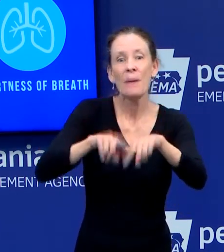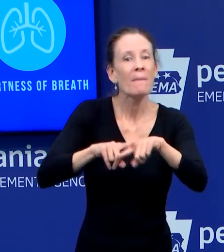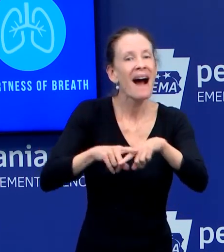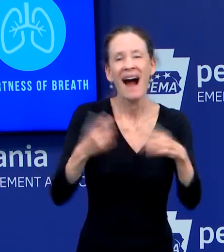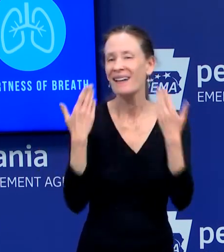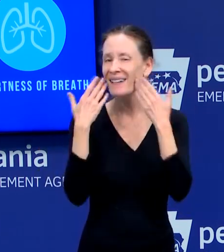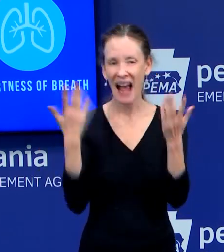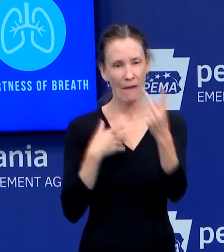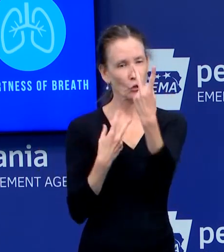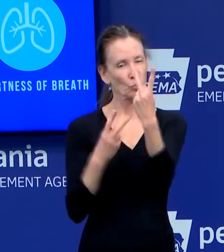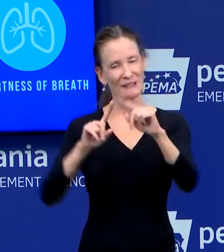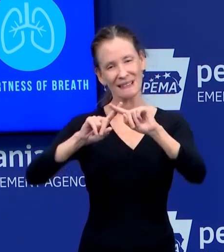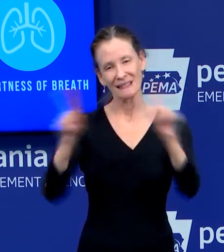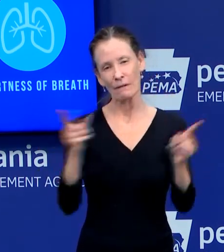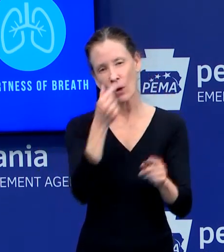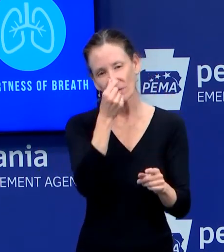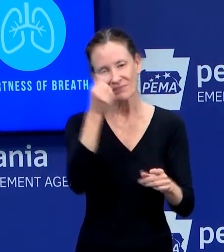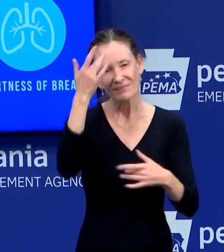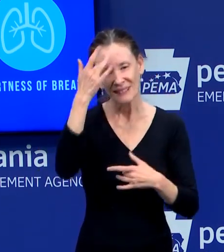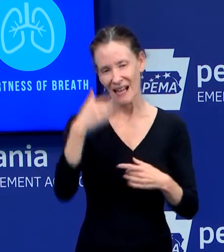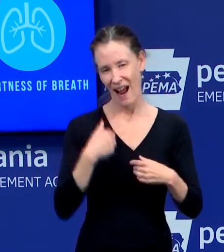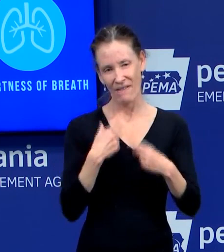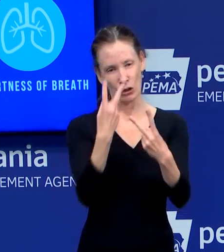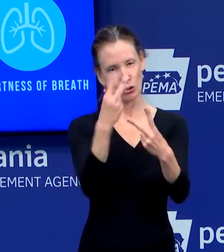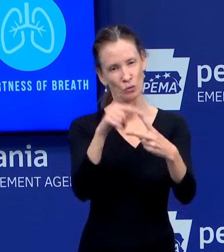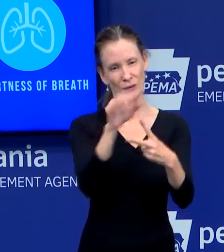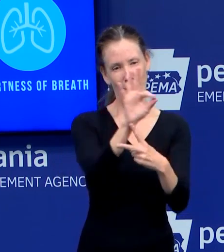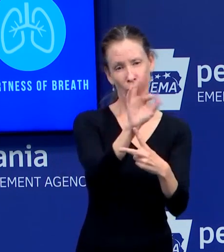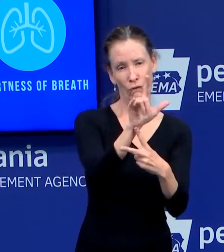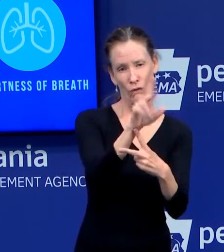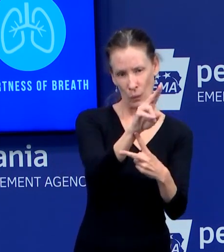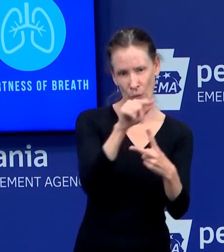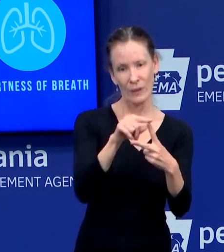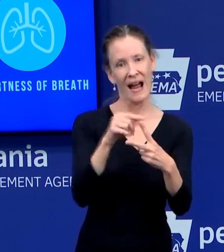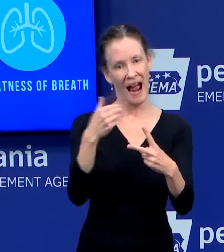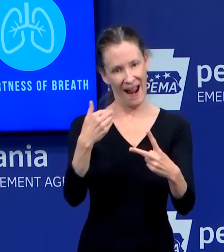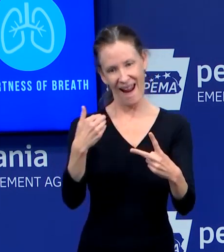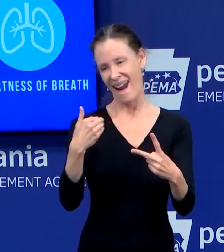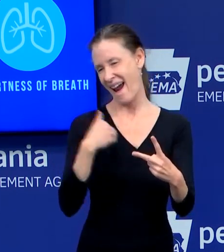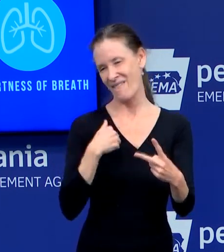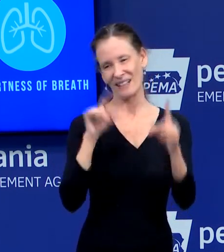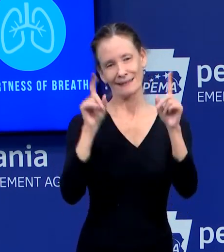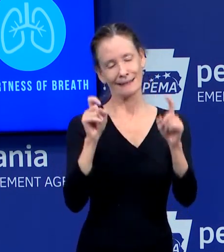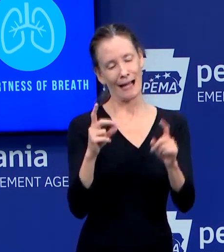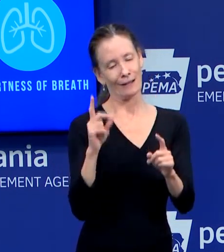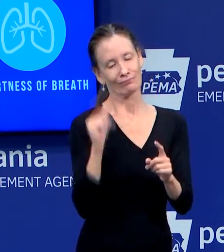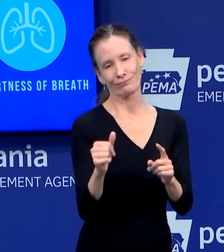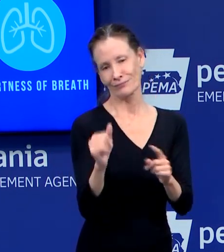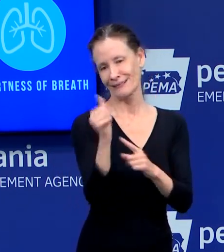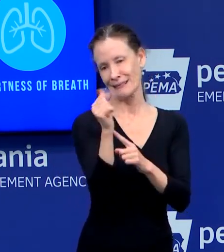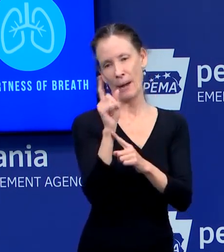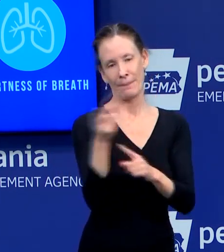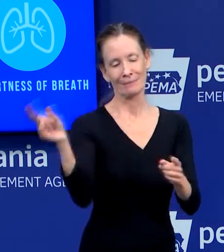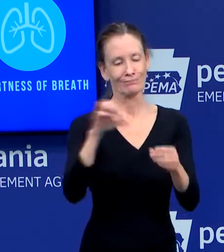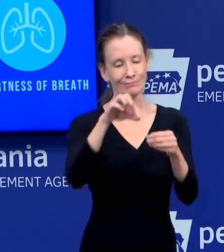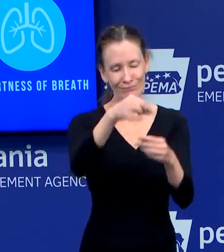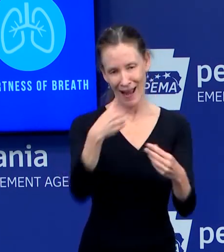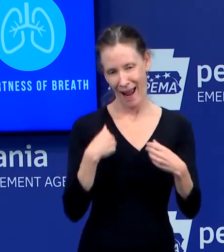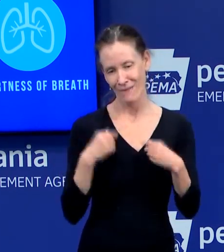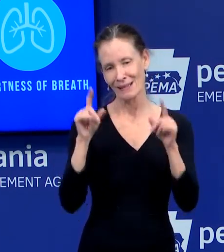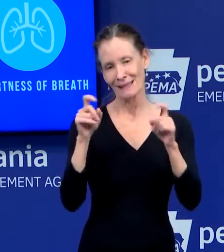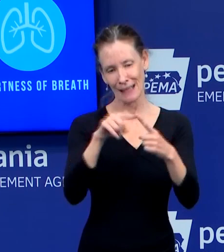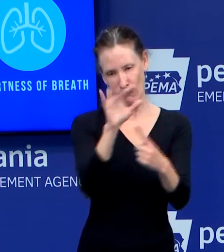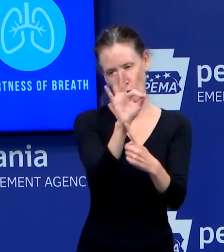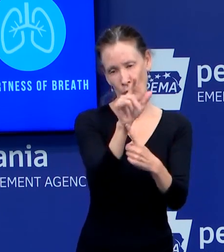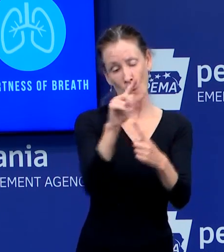a, a, a, a a landmark change in terms of how testing would be recommended by the CDC for Pennsylvania. And so